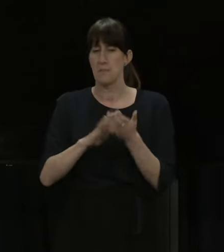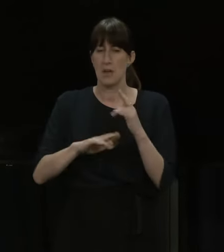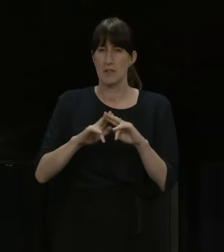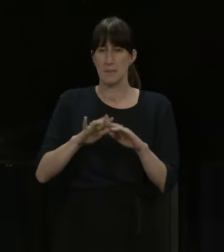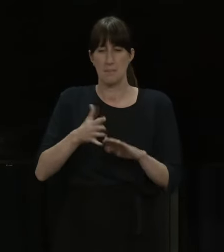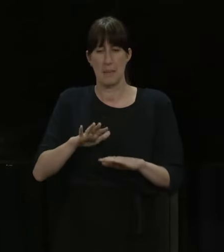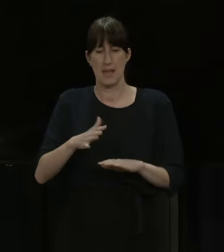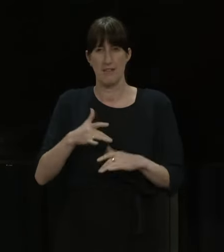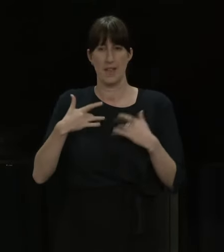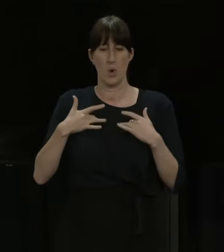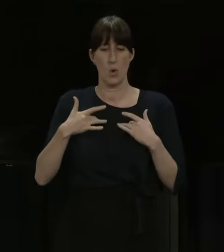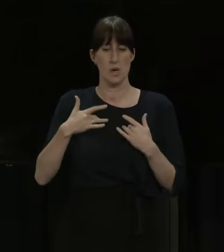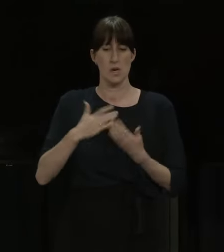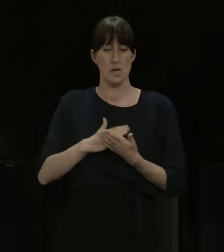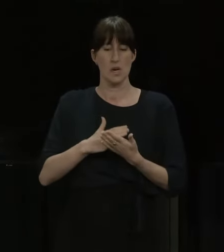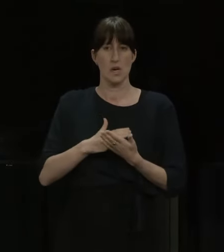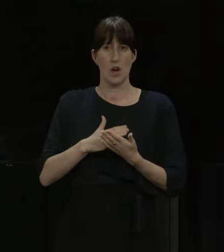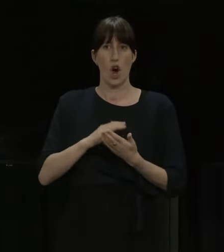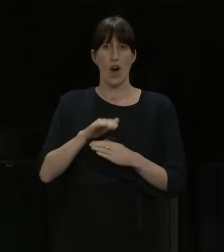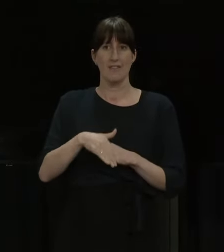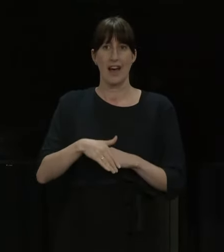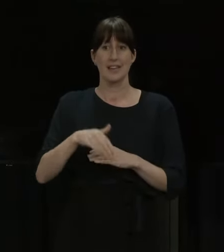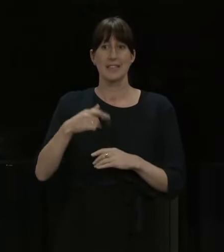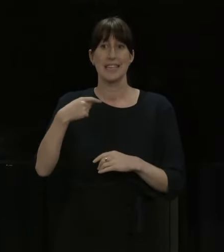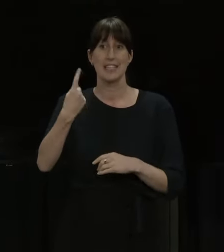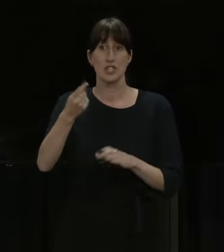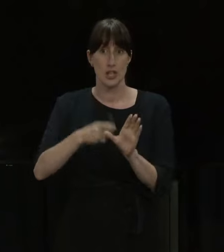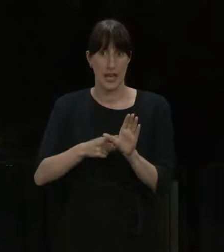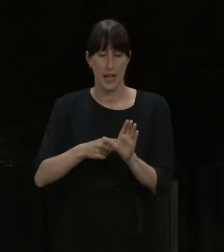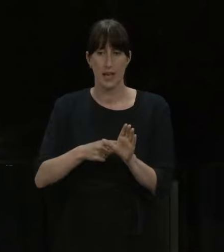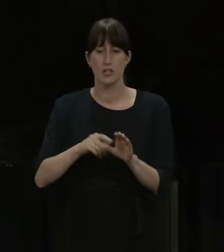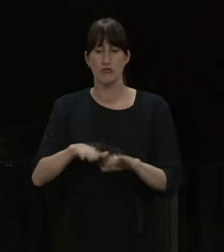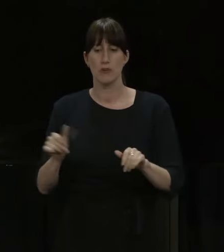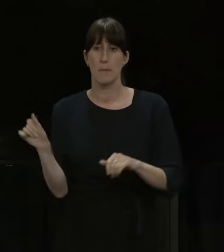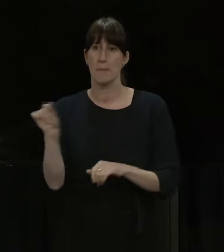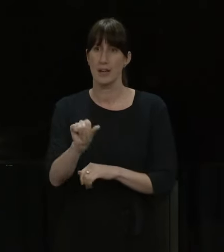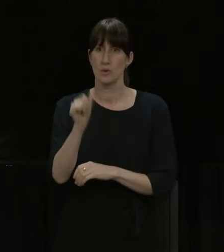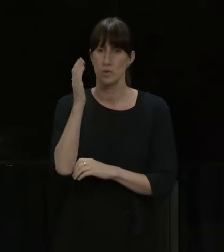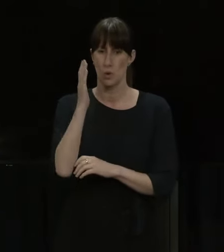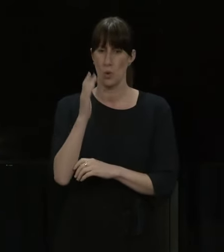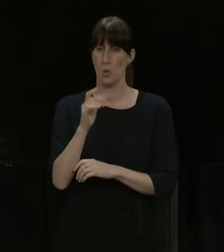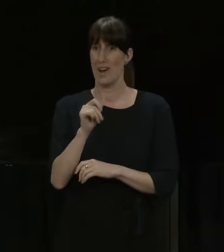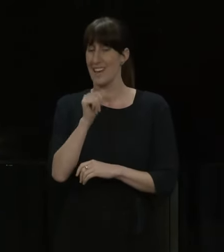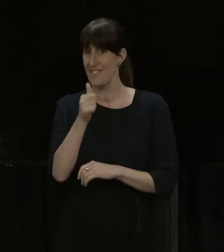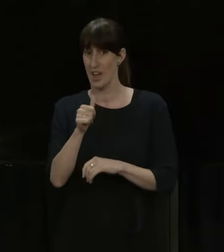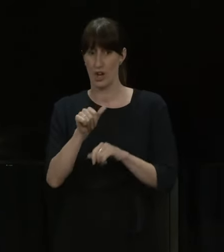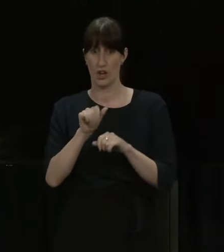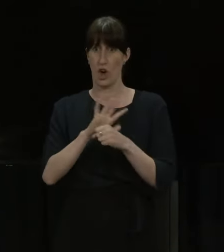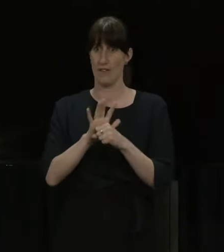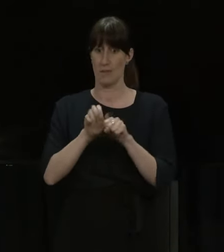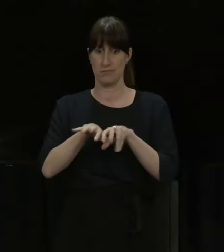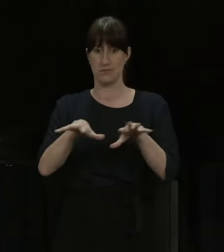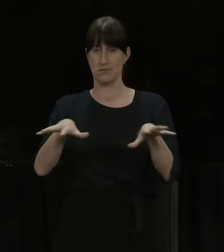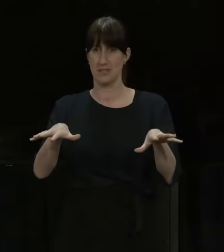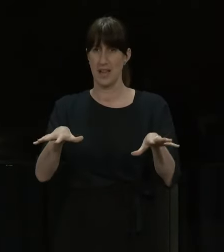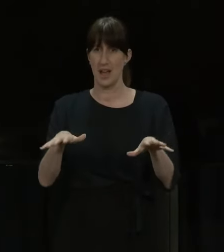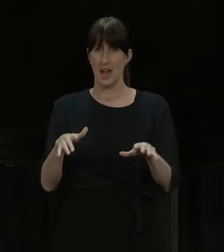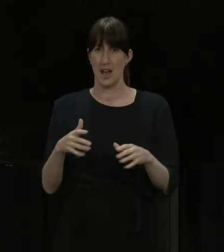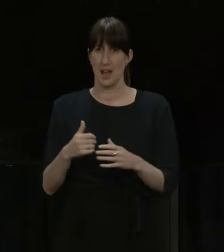about sending their kids back to school next year when there's more COVID in the community so that they can stay home until their child is fully immunised?